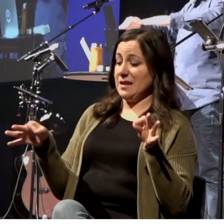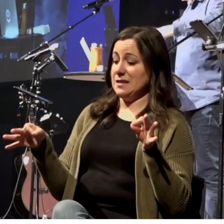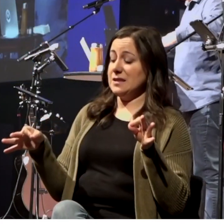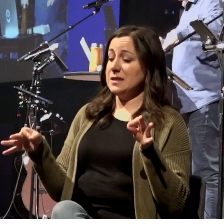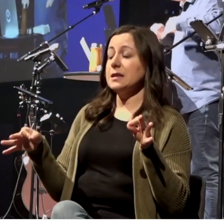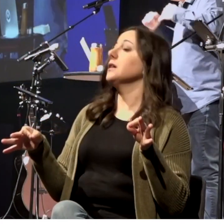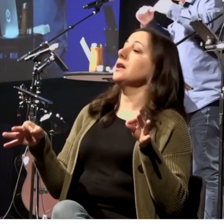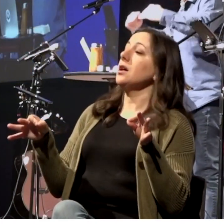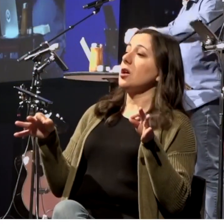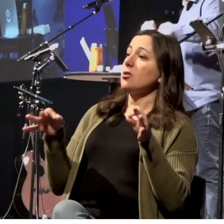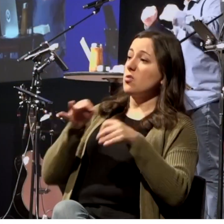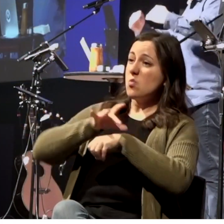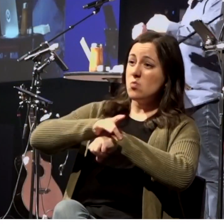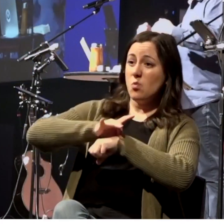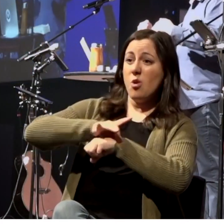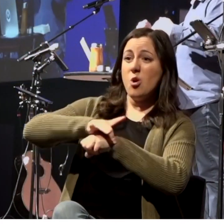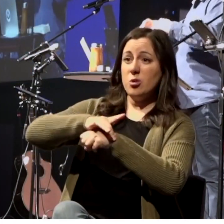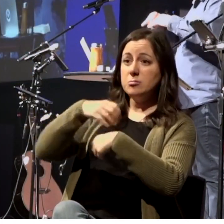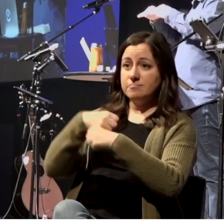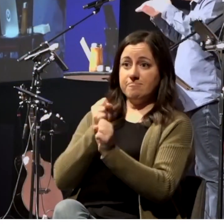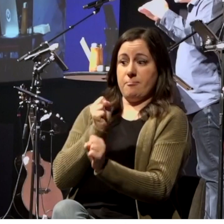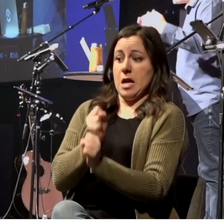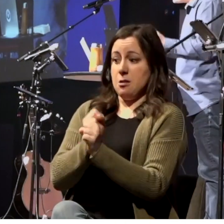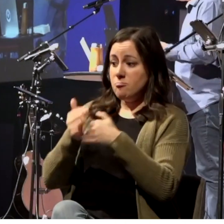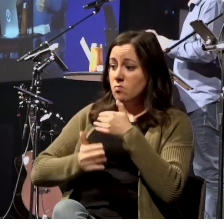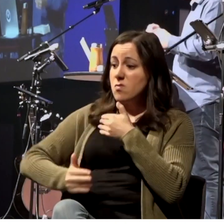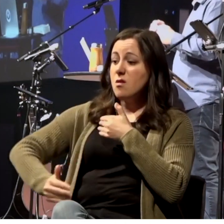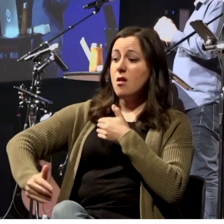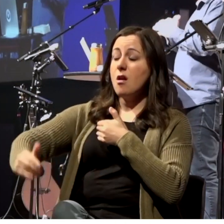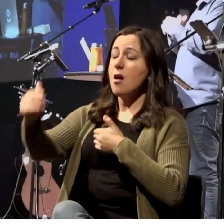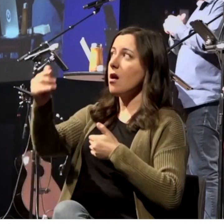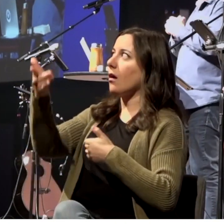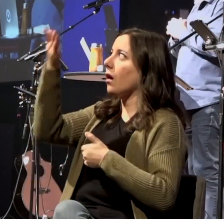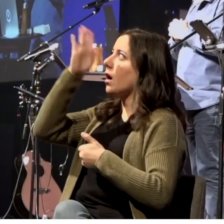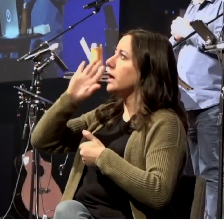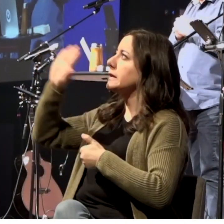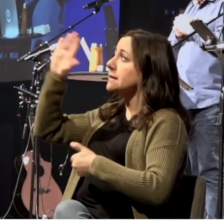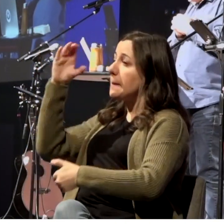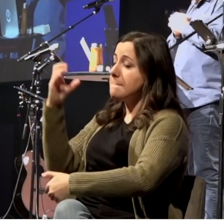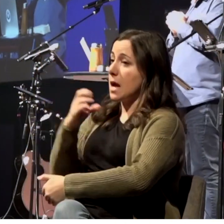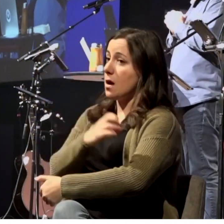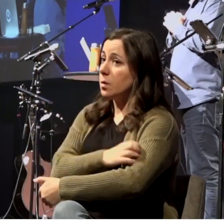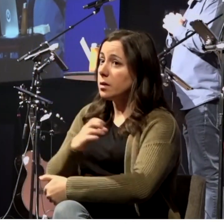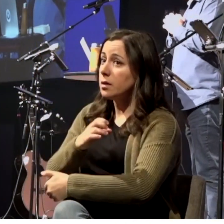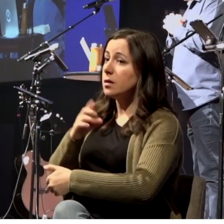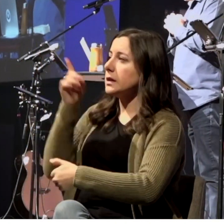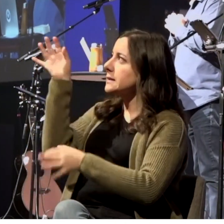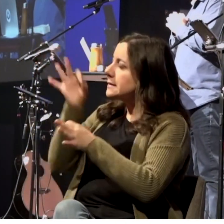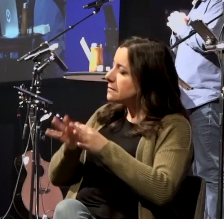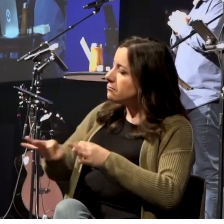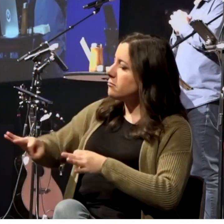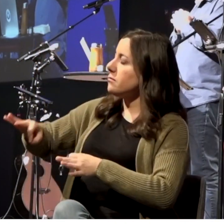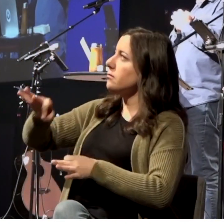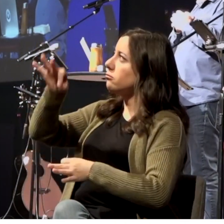God's invisible qualities, his eternal power, and his divine nature, have been clearly